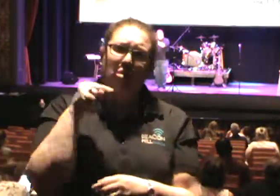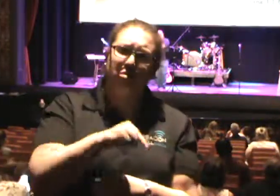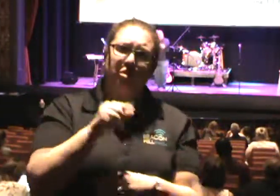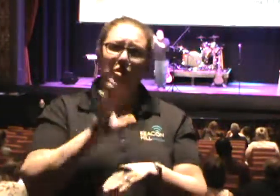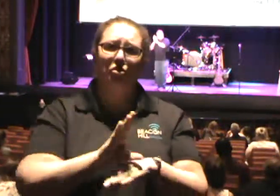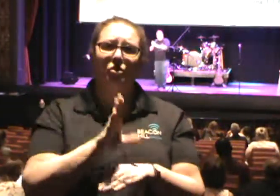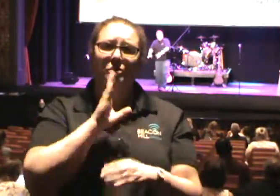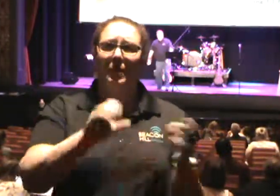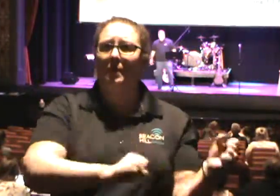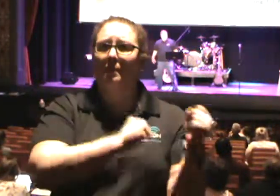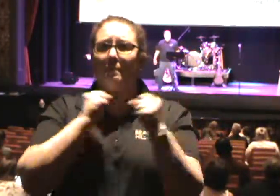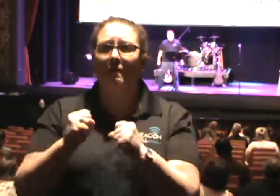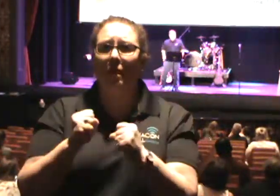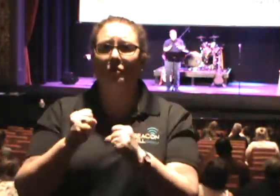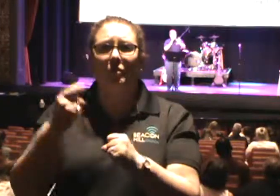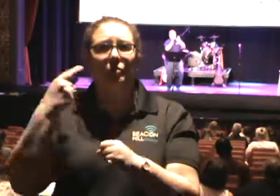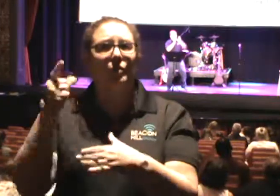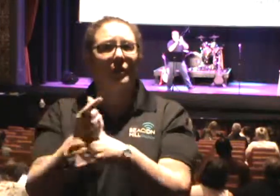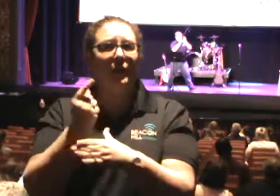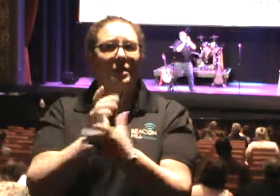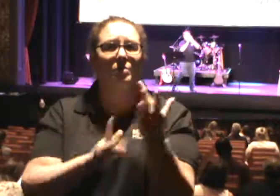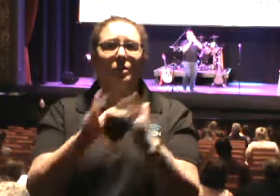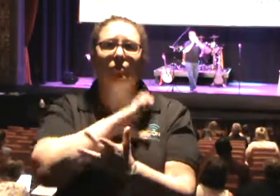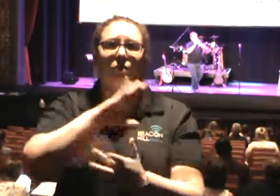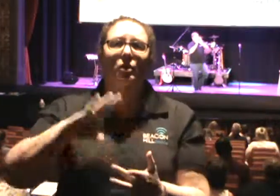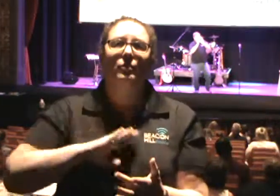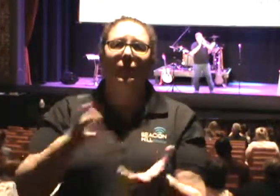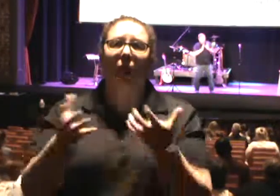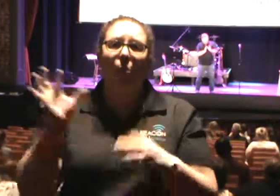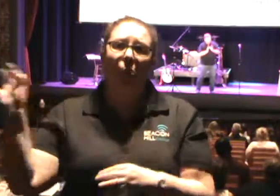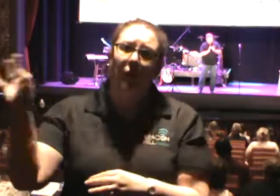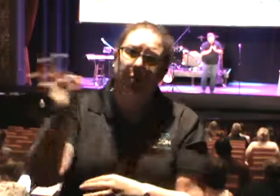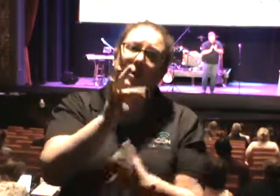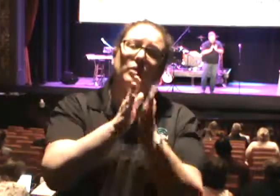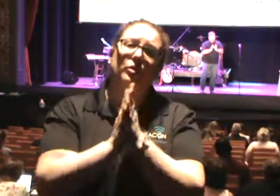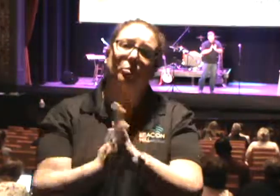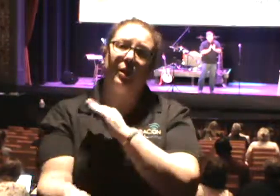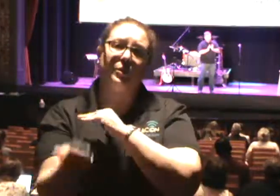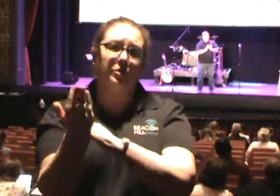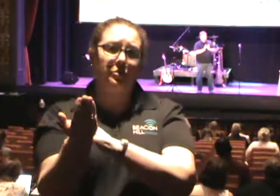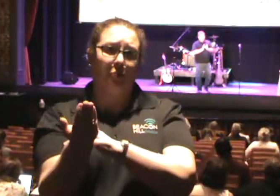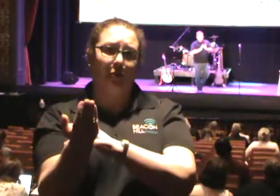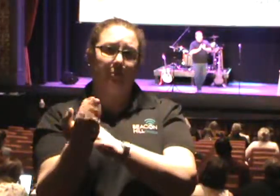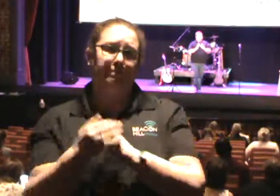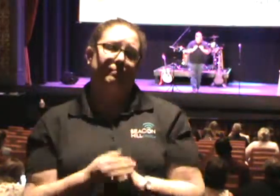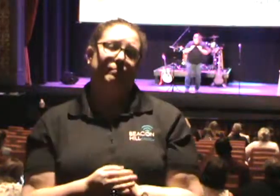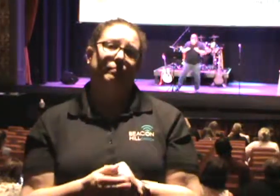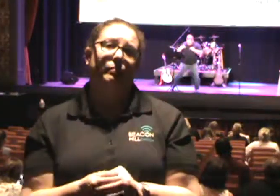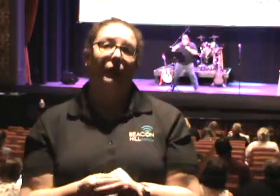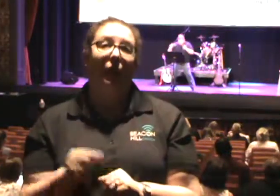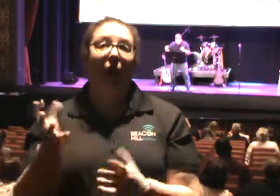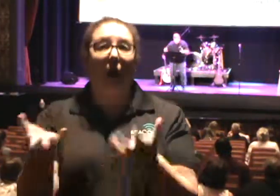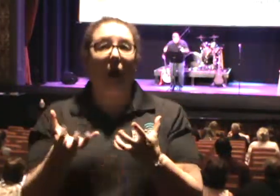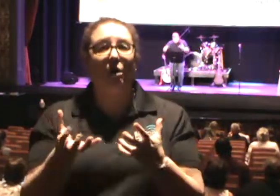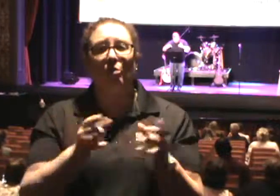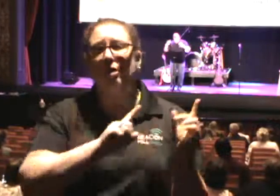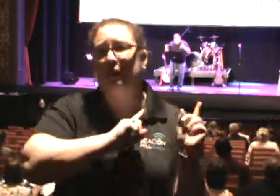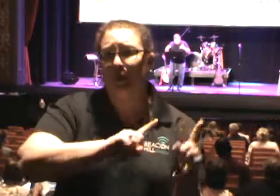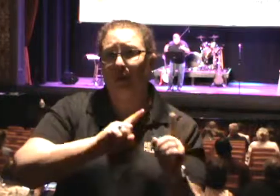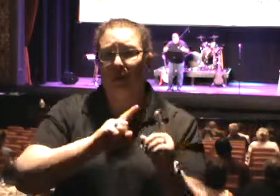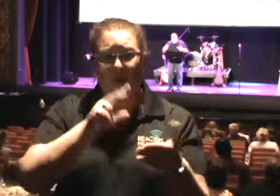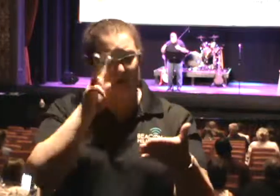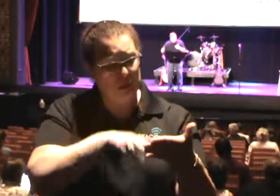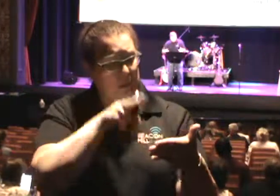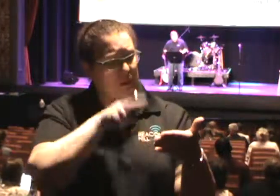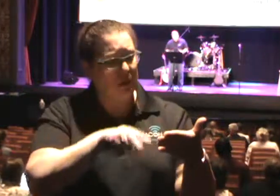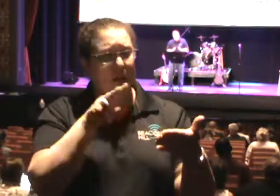for the sake of the gospel of Jesus Christ. And so I want to preach on prayer this morning, all right? I want to go through, and the